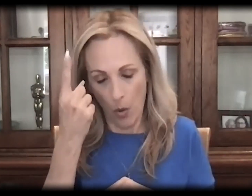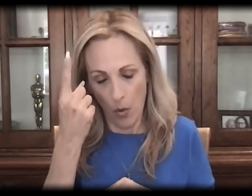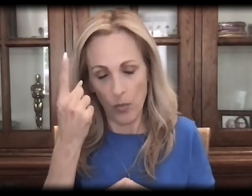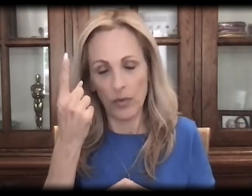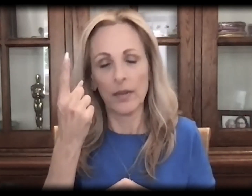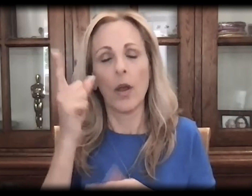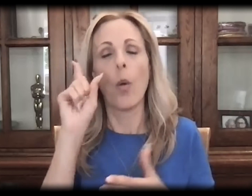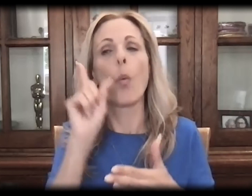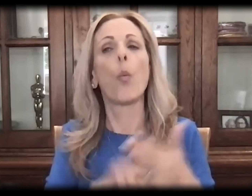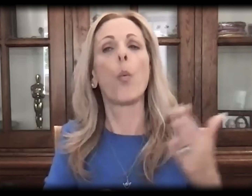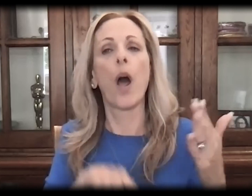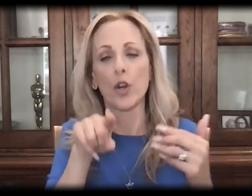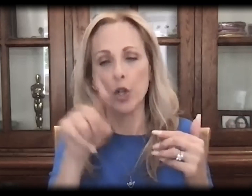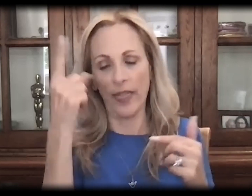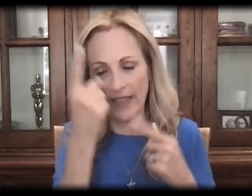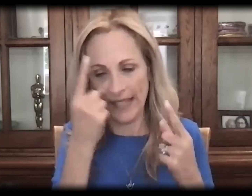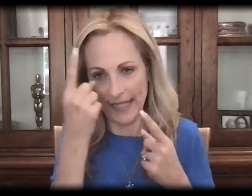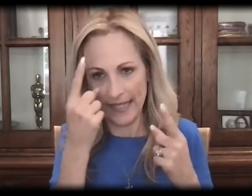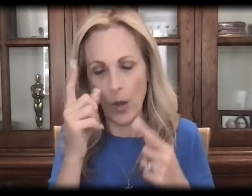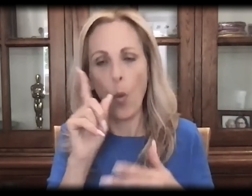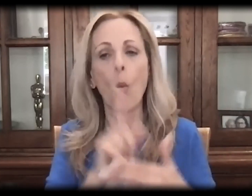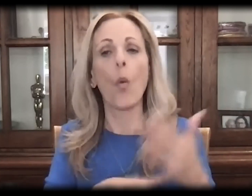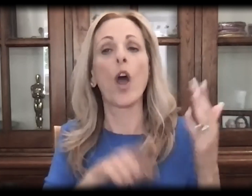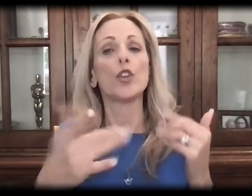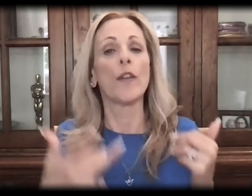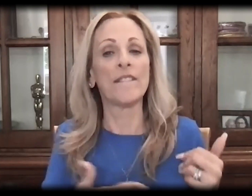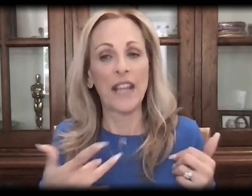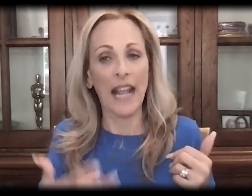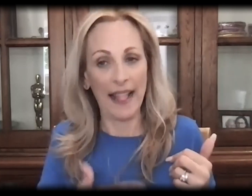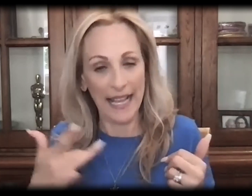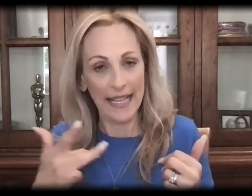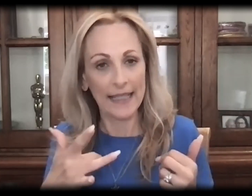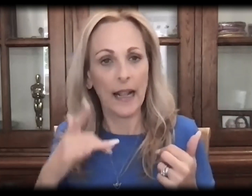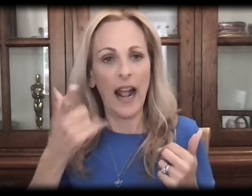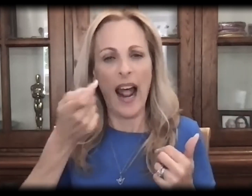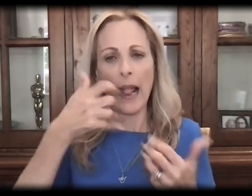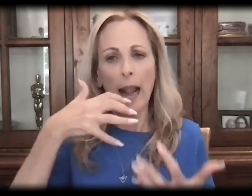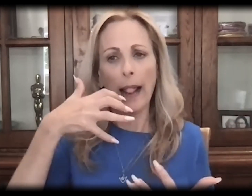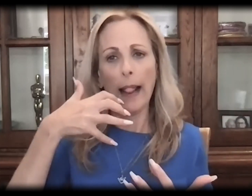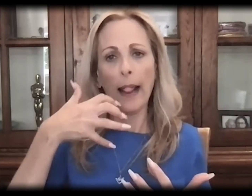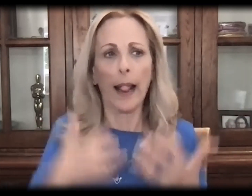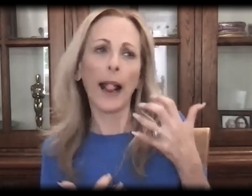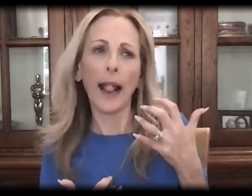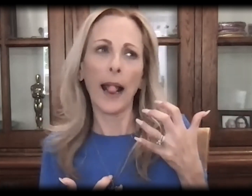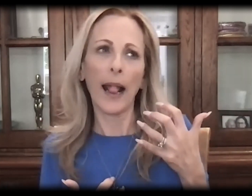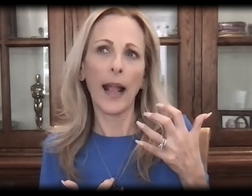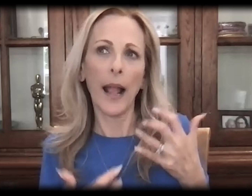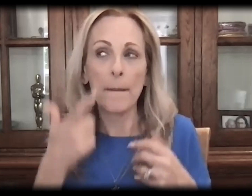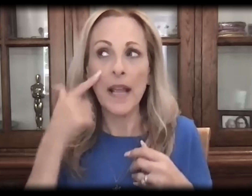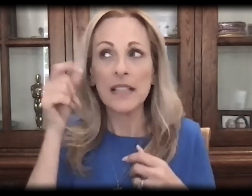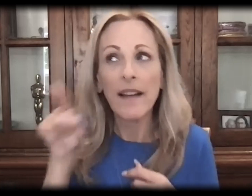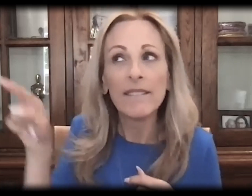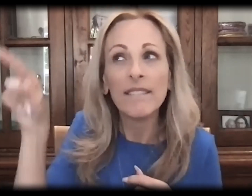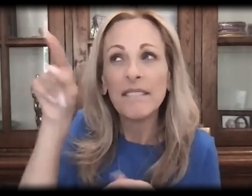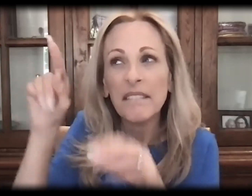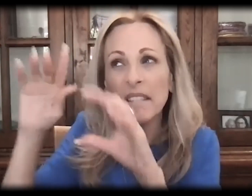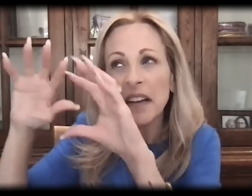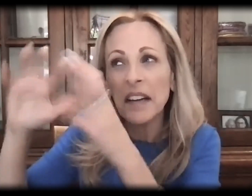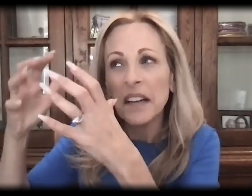But I know what you're thinking. I know what you're feeling. And I know that you're feeling a little out of sorts